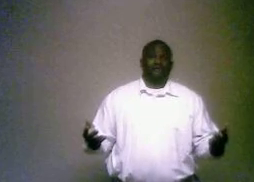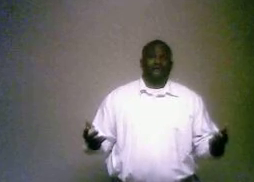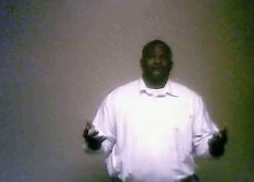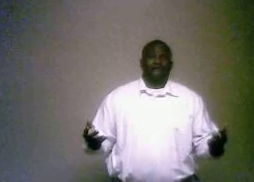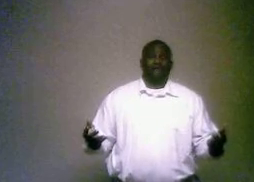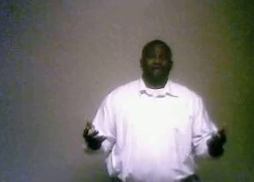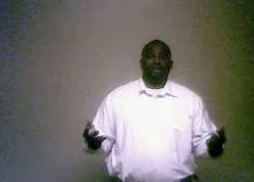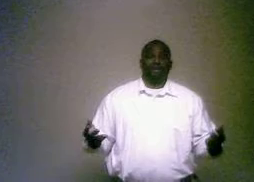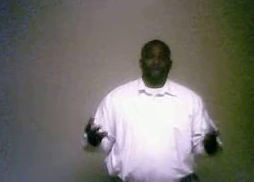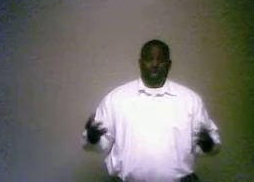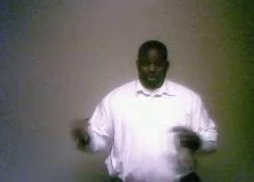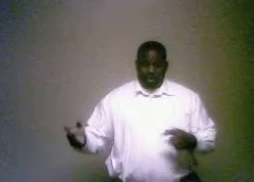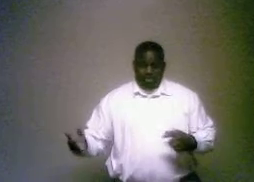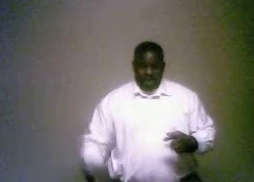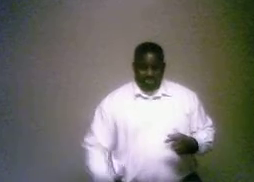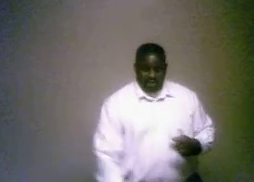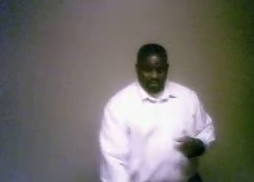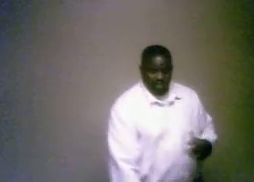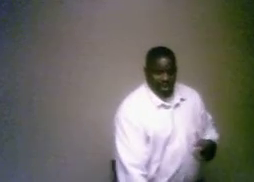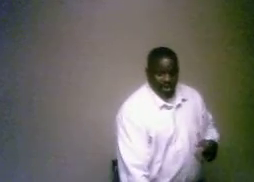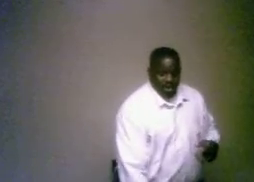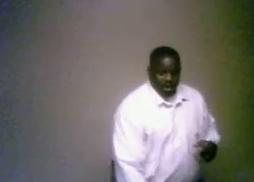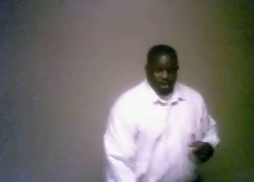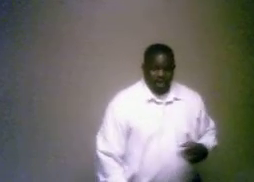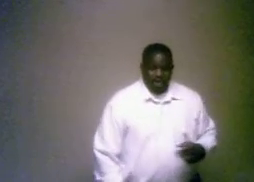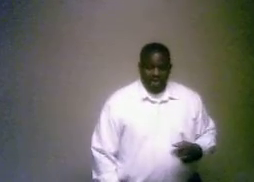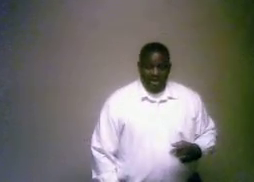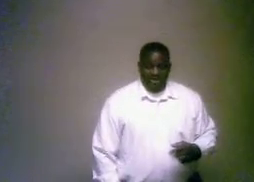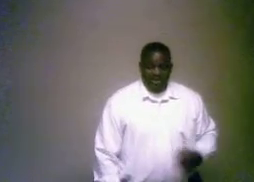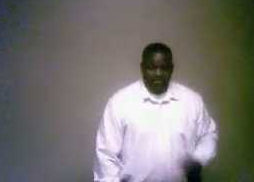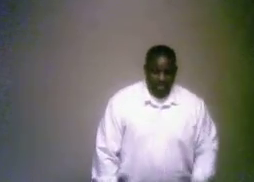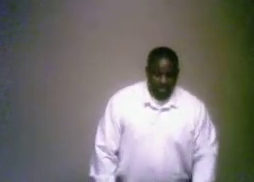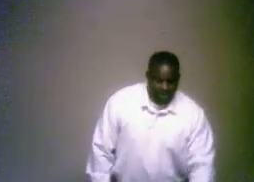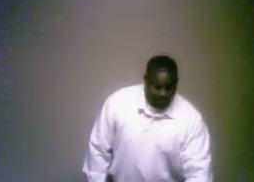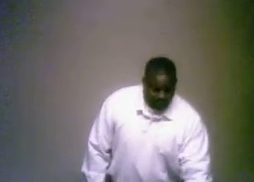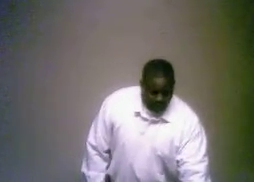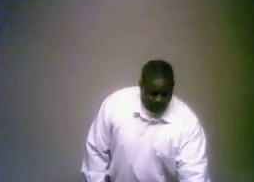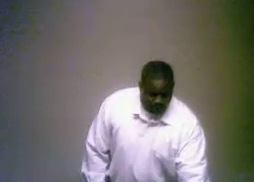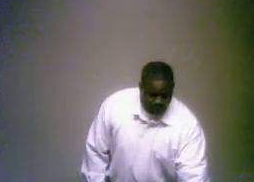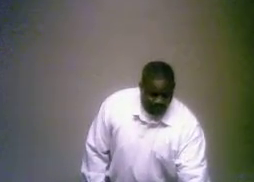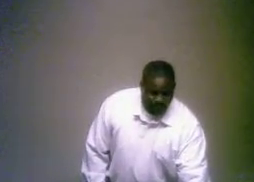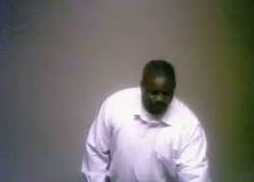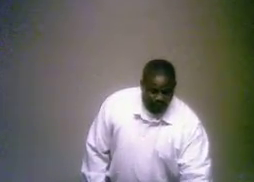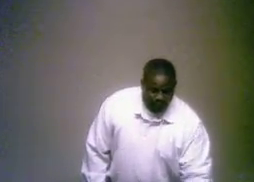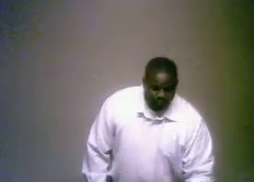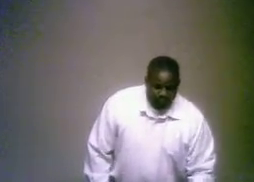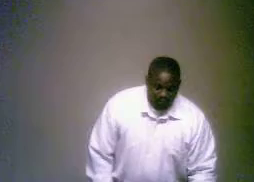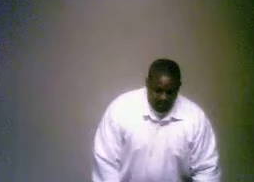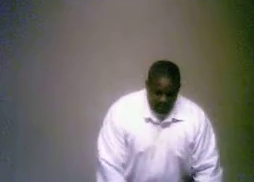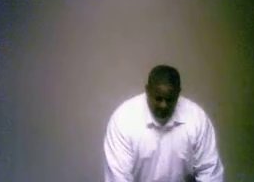correct one? The Holy Ghost baptism or is it the so-called, uh,